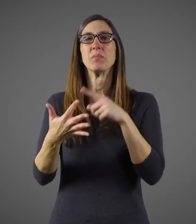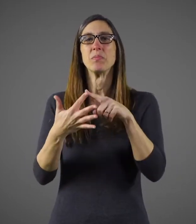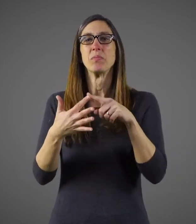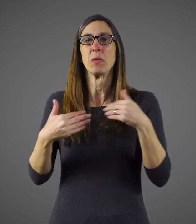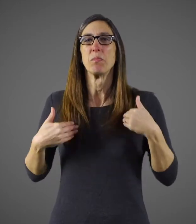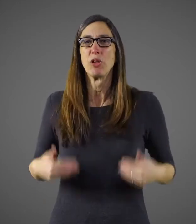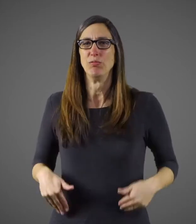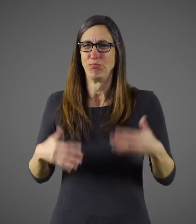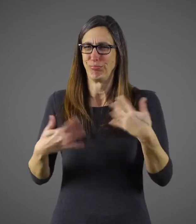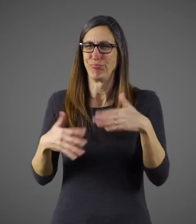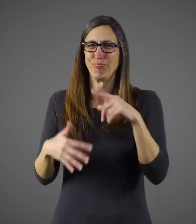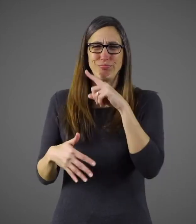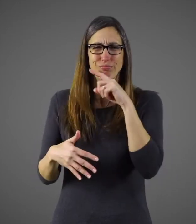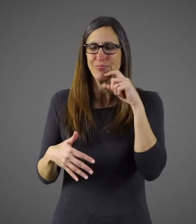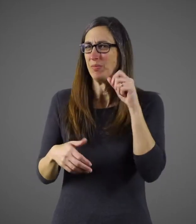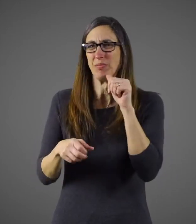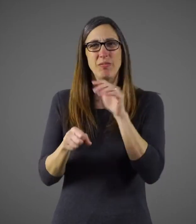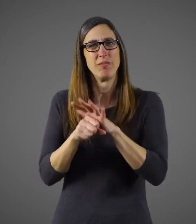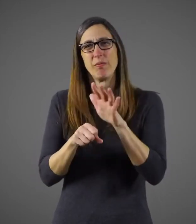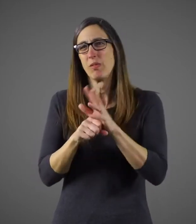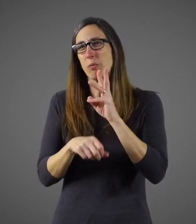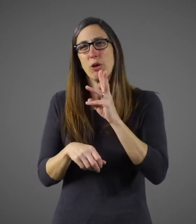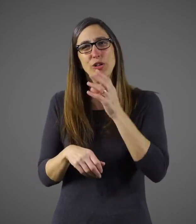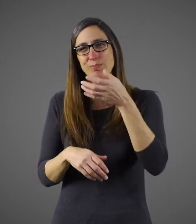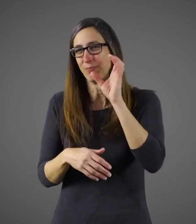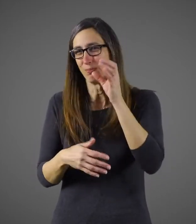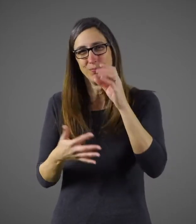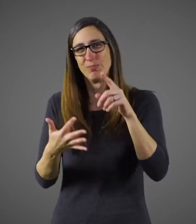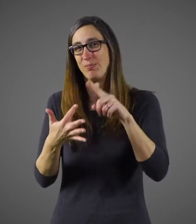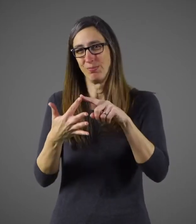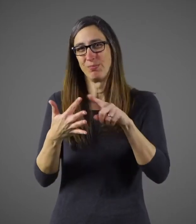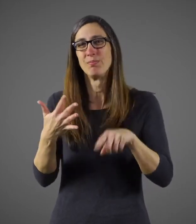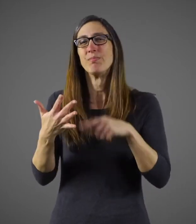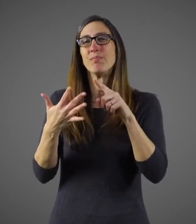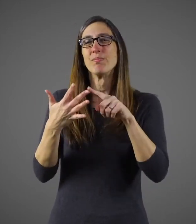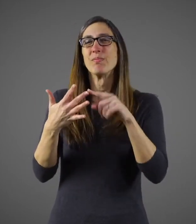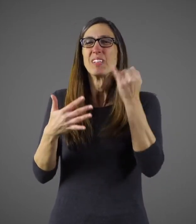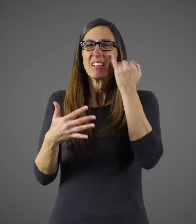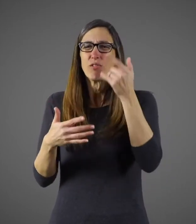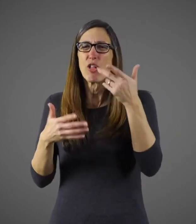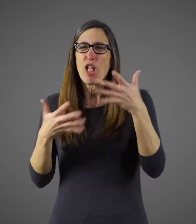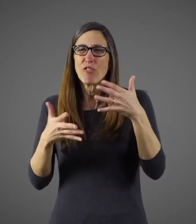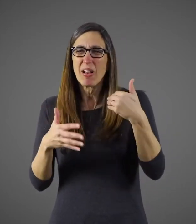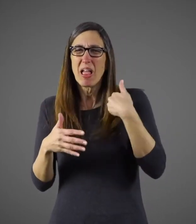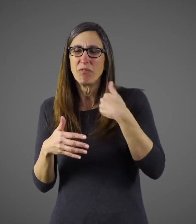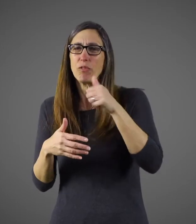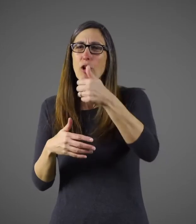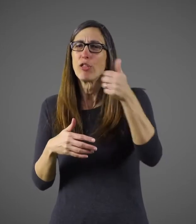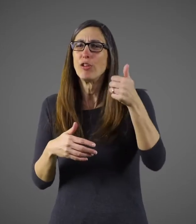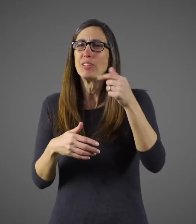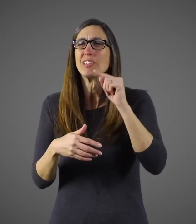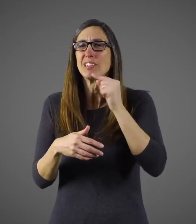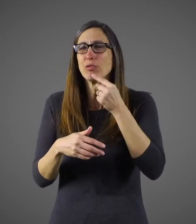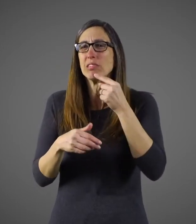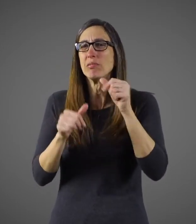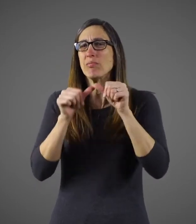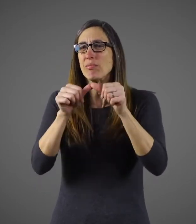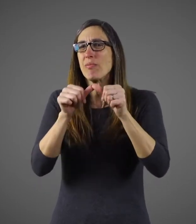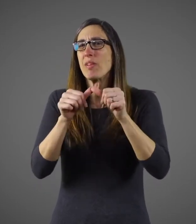Dehydration. That means when you haven't had enough fluids to drink and your body is too dry. If you already have serious